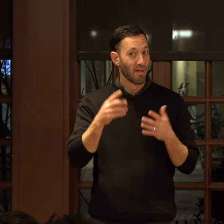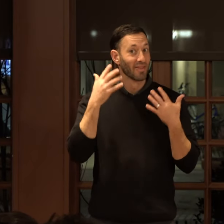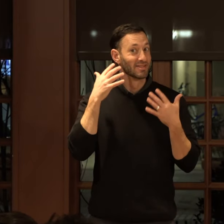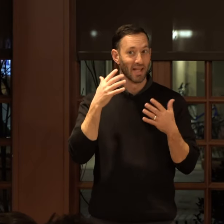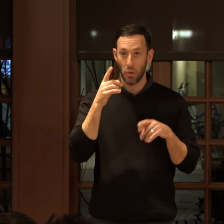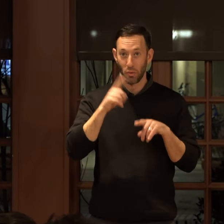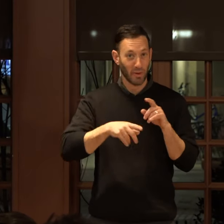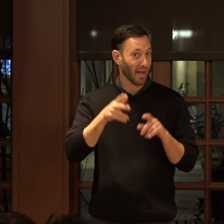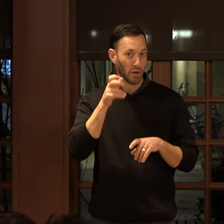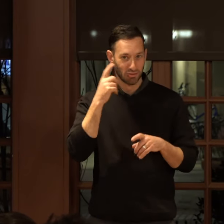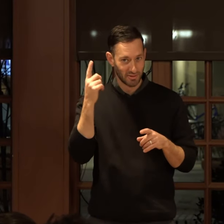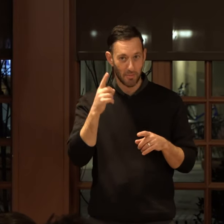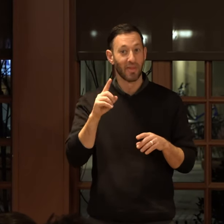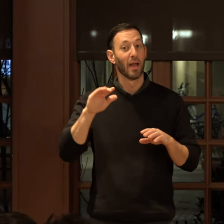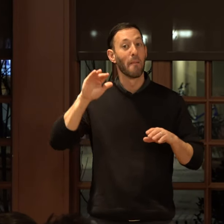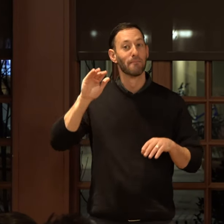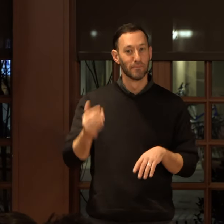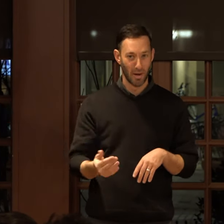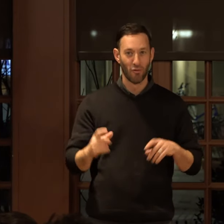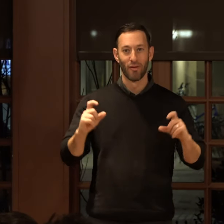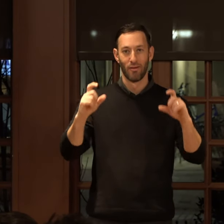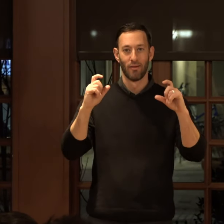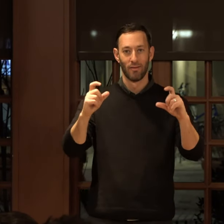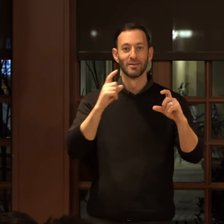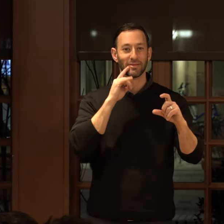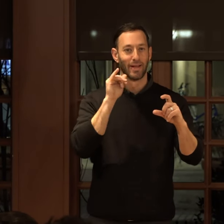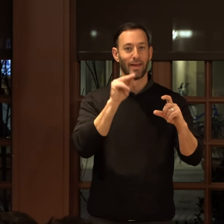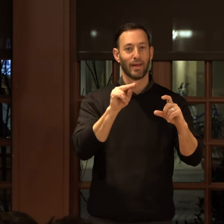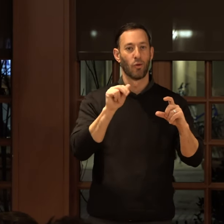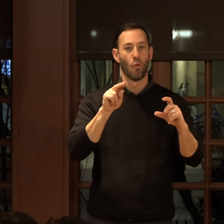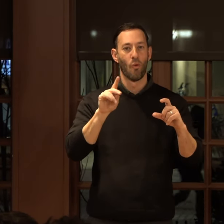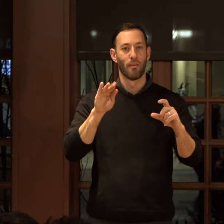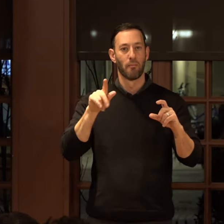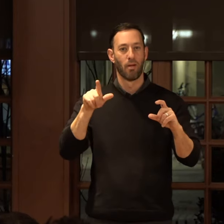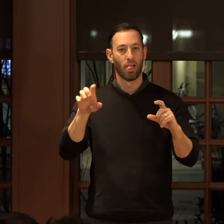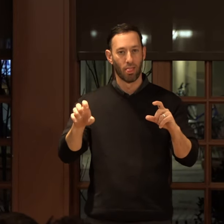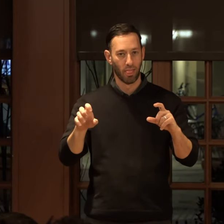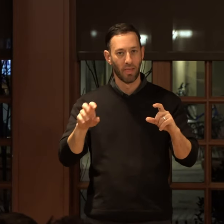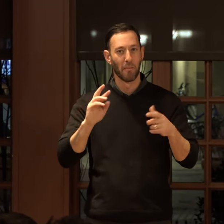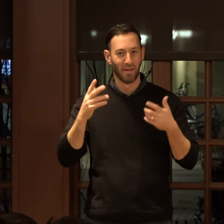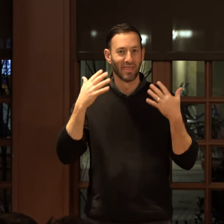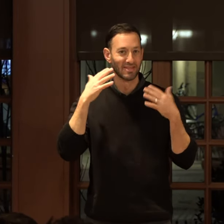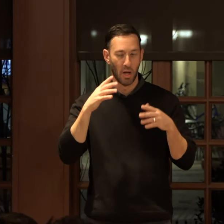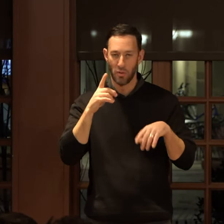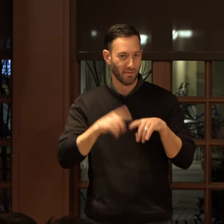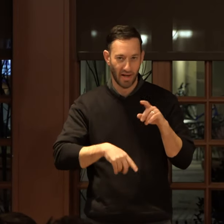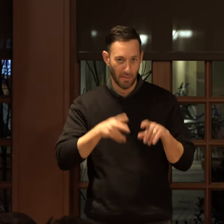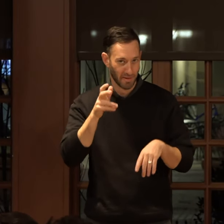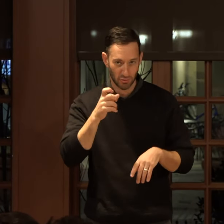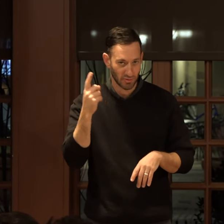not being able to hear something, apparently it says inaudible. So it's the sound of not being able to hear something.